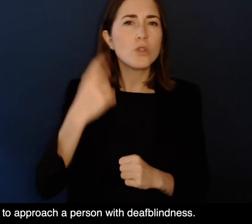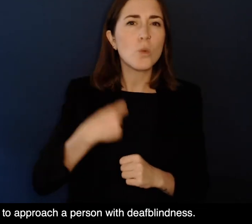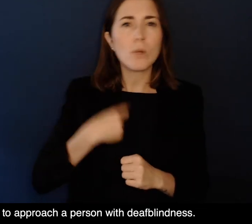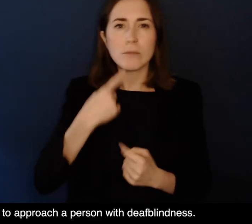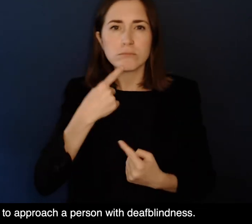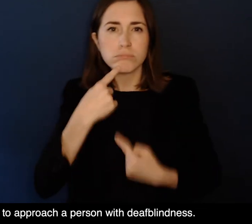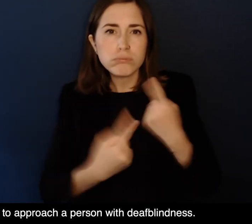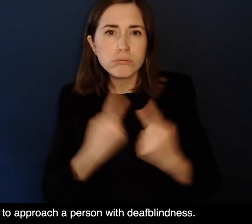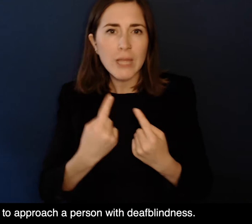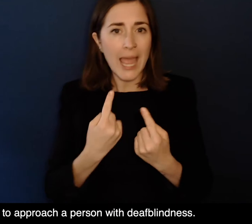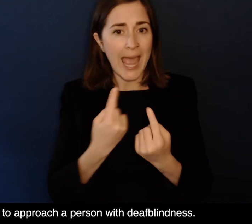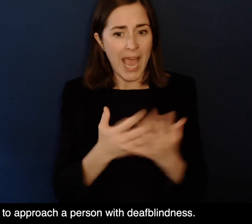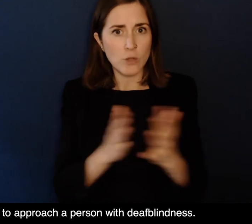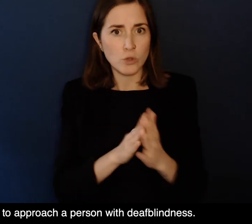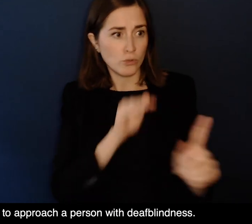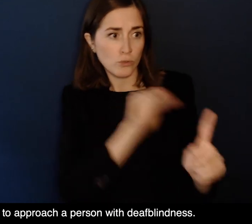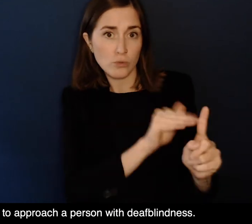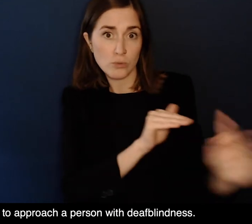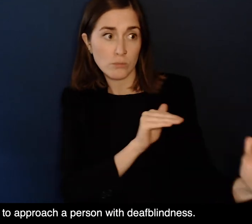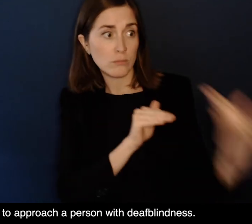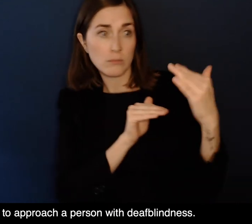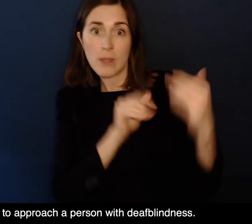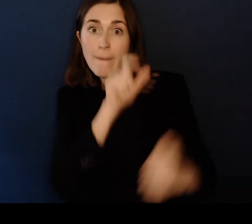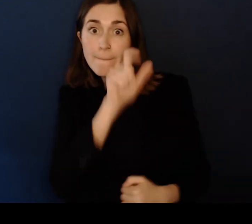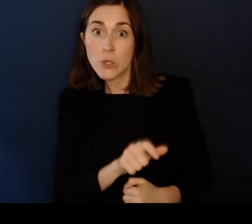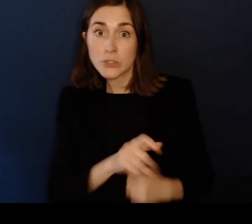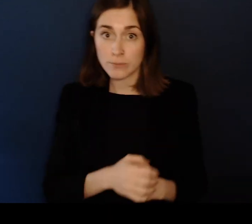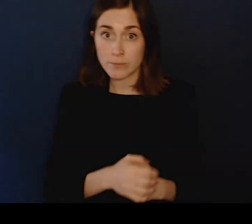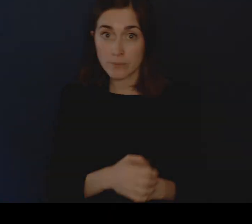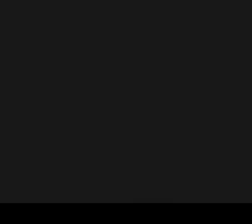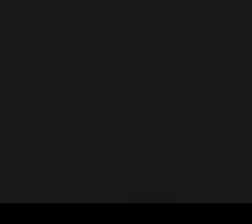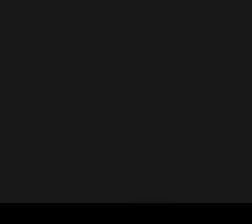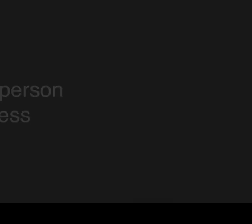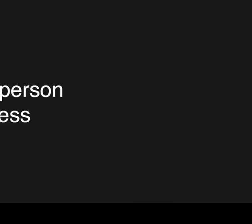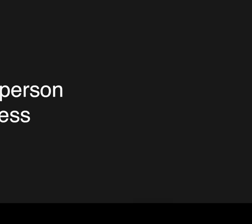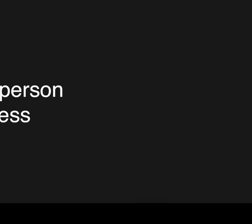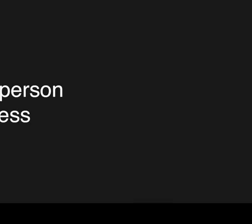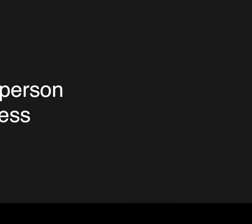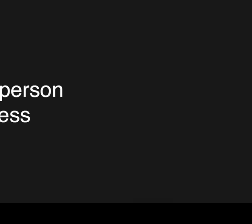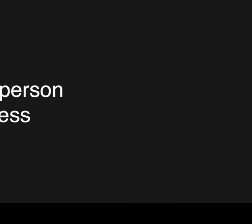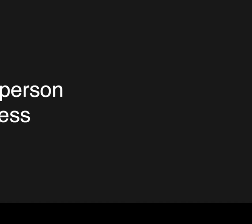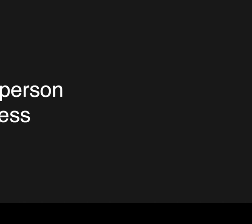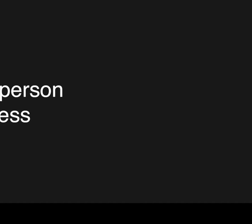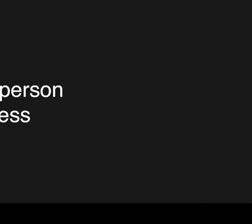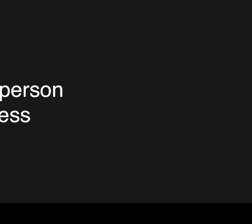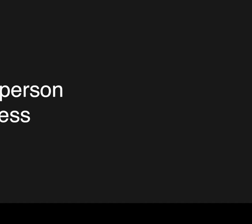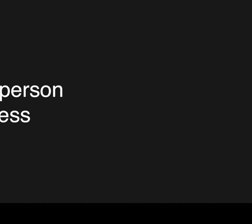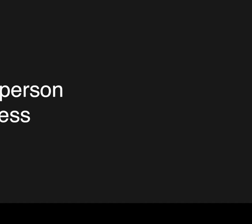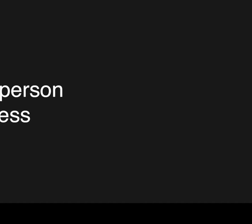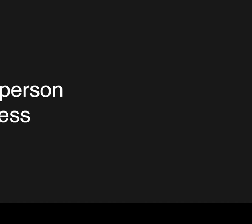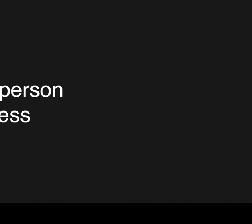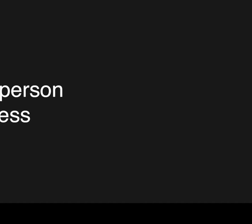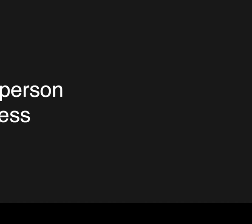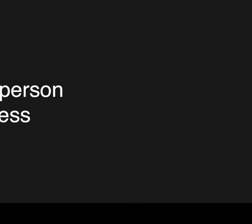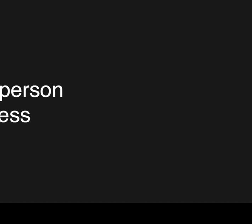We will start by looking at how to approach a person with Deaf-Blindness. The title, Approaching a Person with Deaf-Blindness, appears on screen. The woman